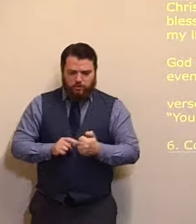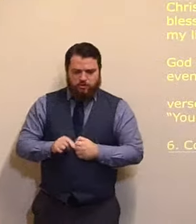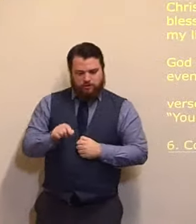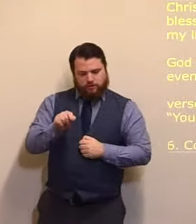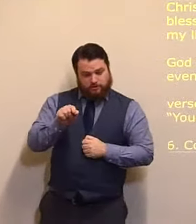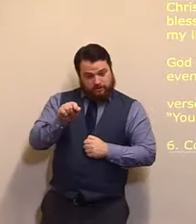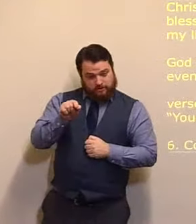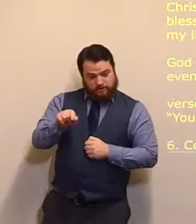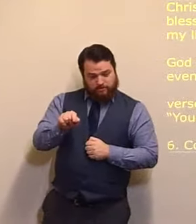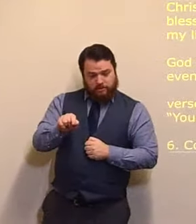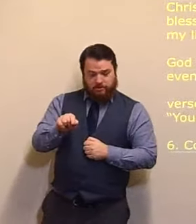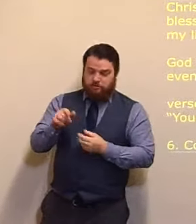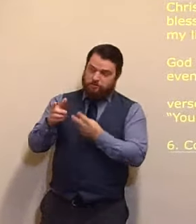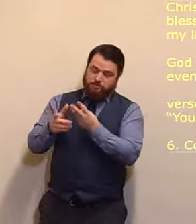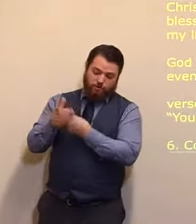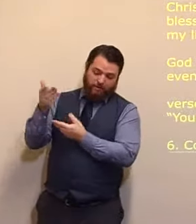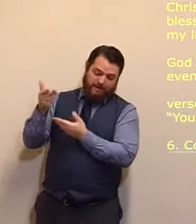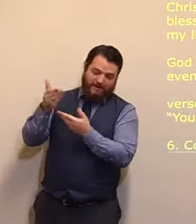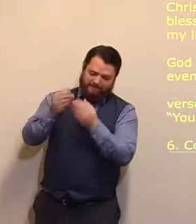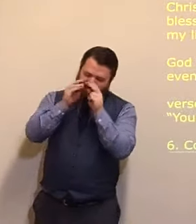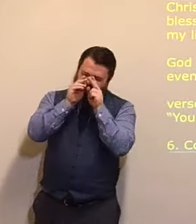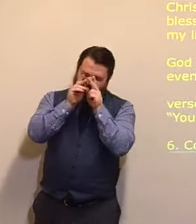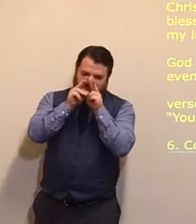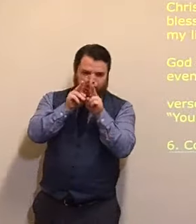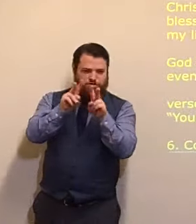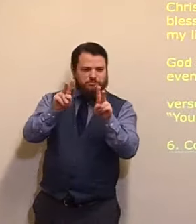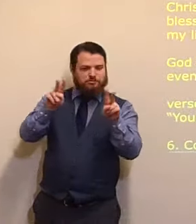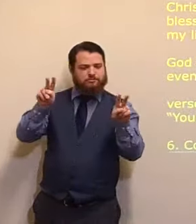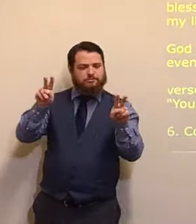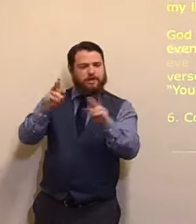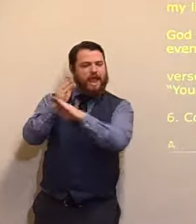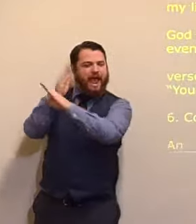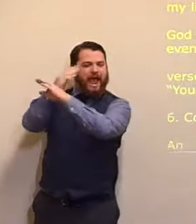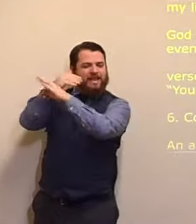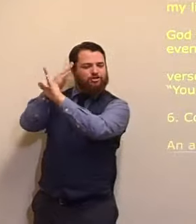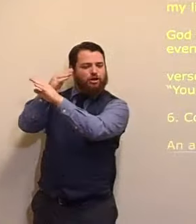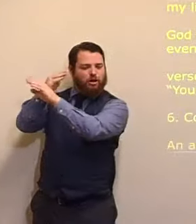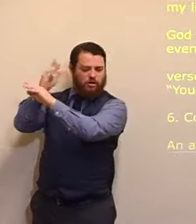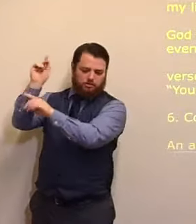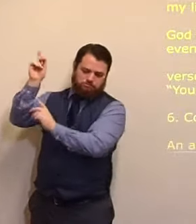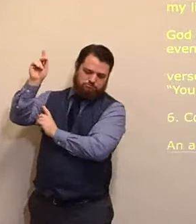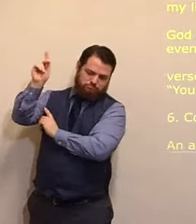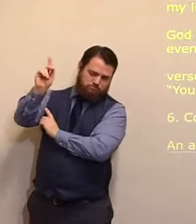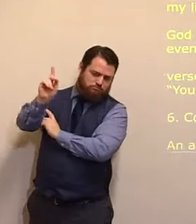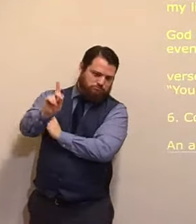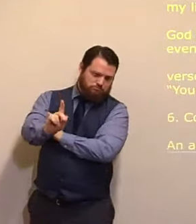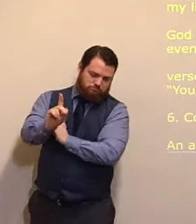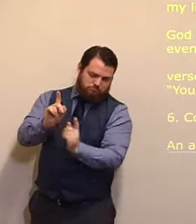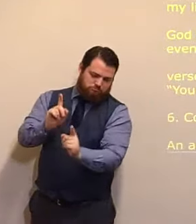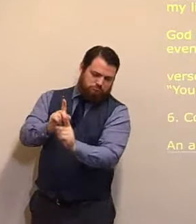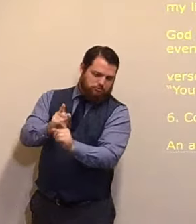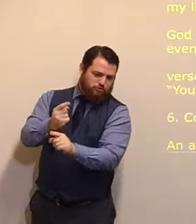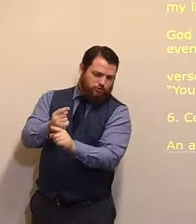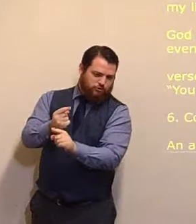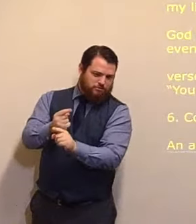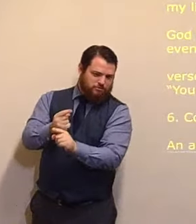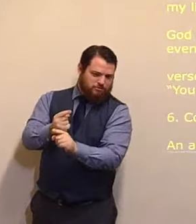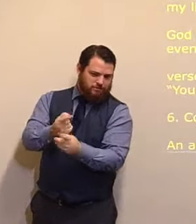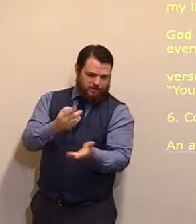a vision, and even, an angel, came to speak to him. It's here, in verse 3 and 4 again, you can see that,